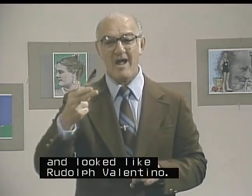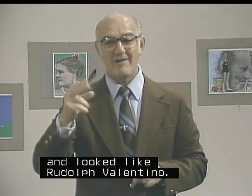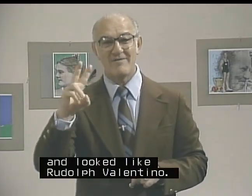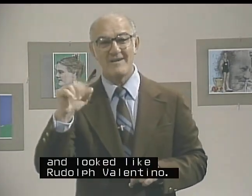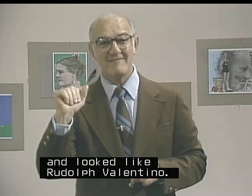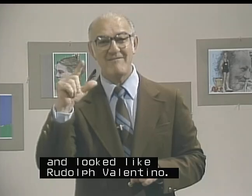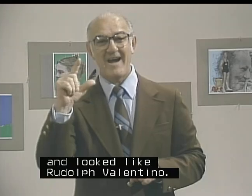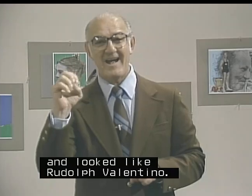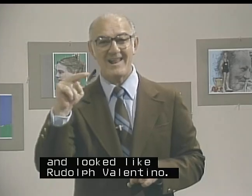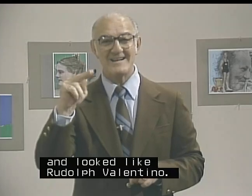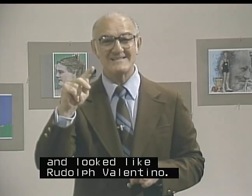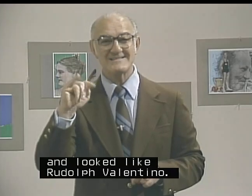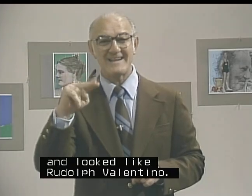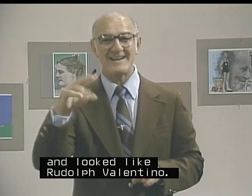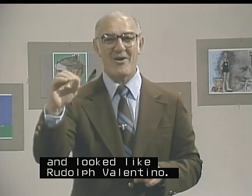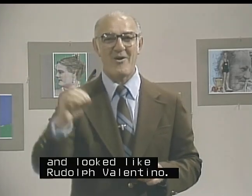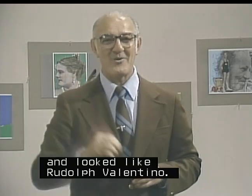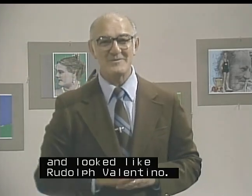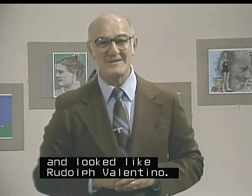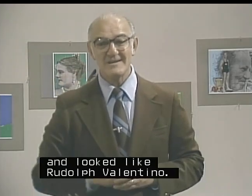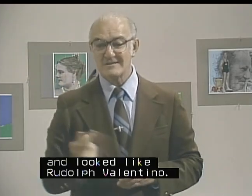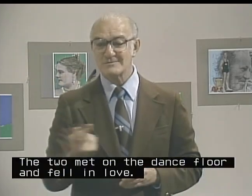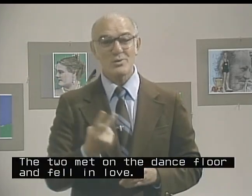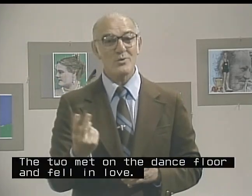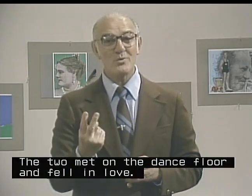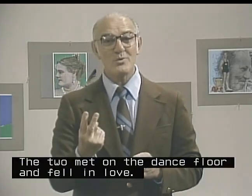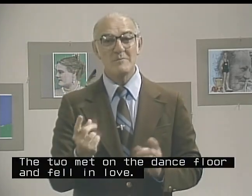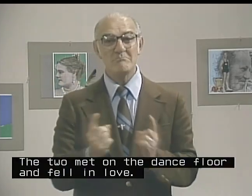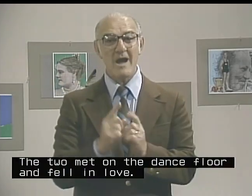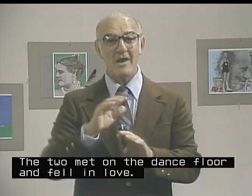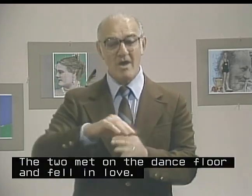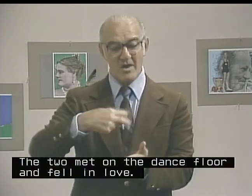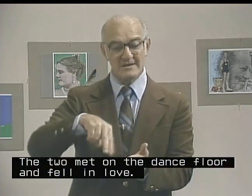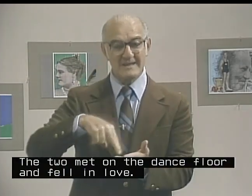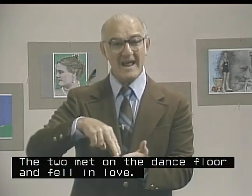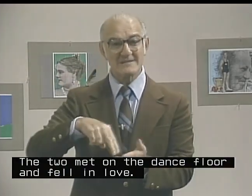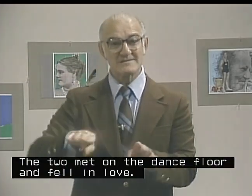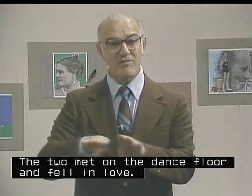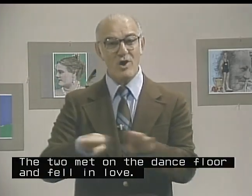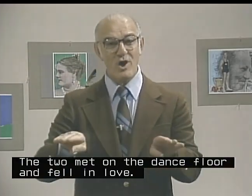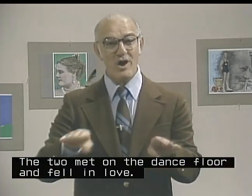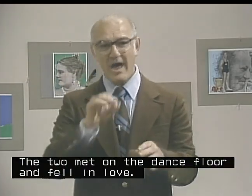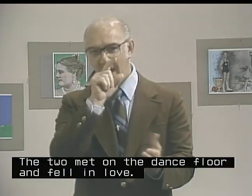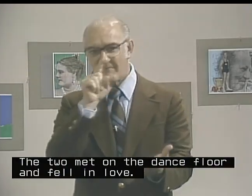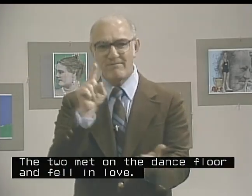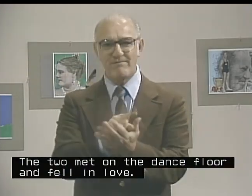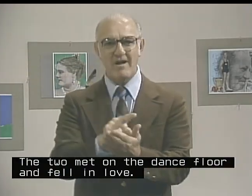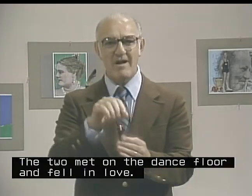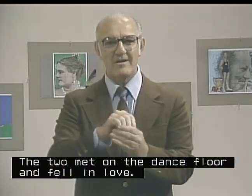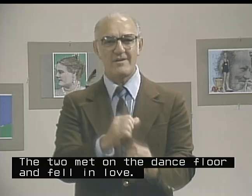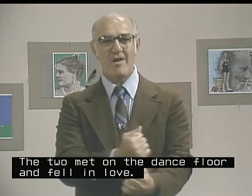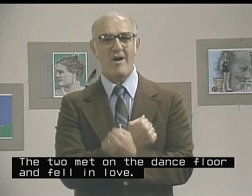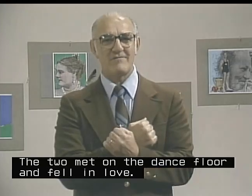Valentino. The two met on the dance floor and fell in love.